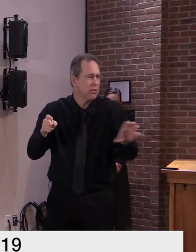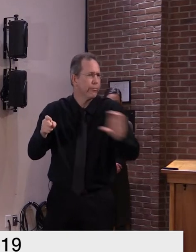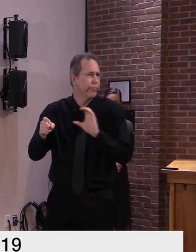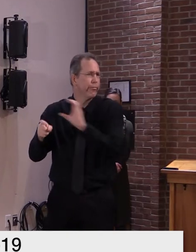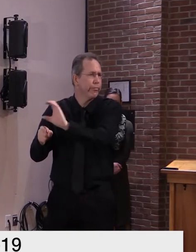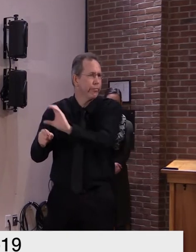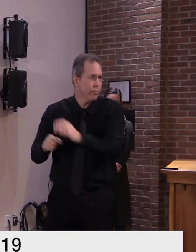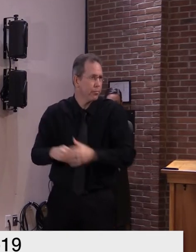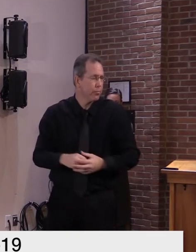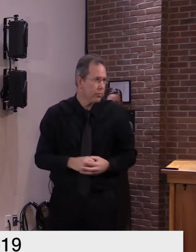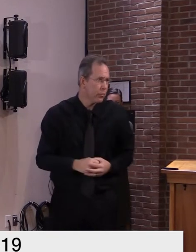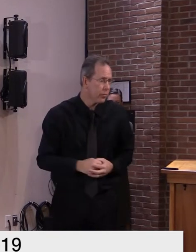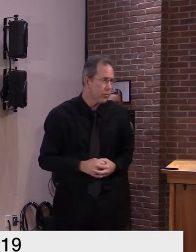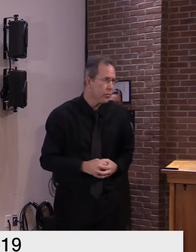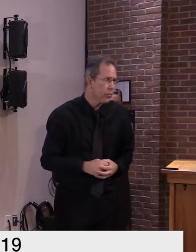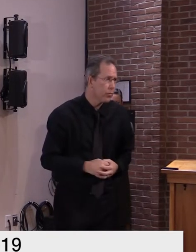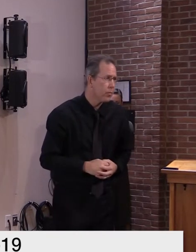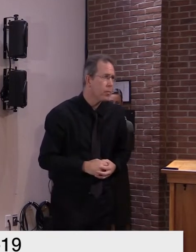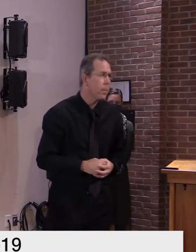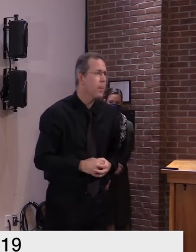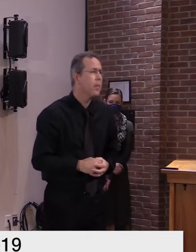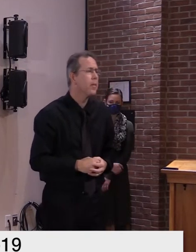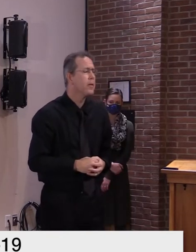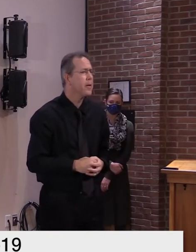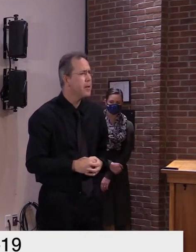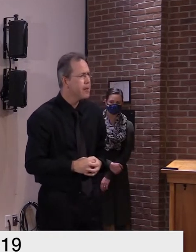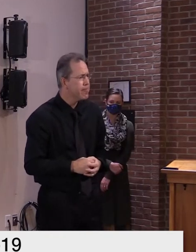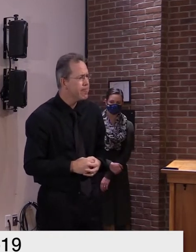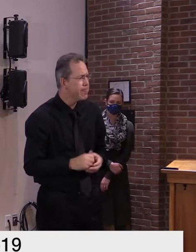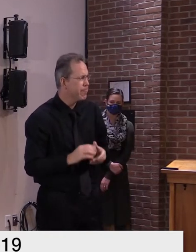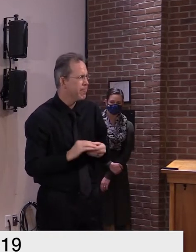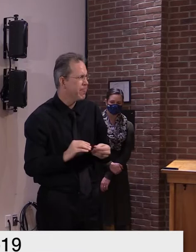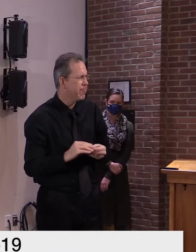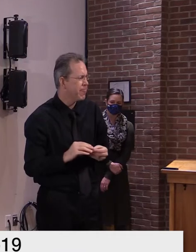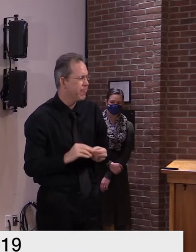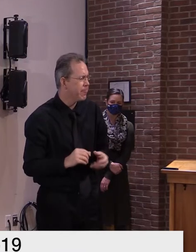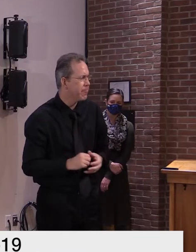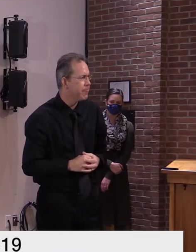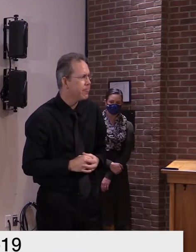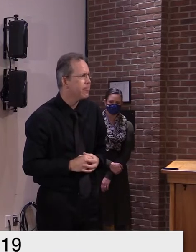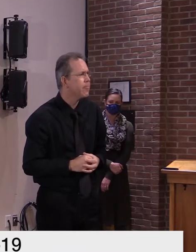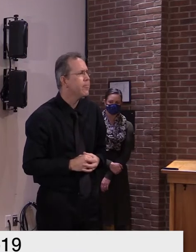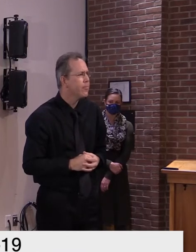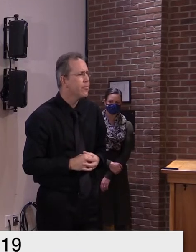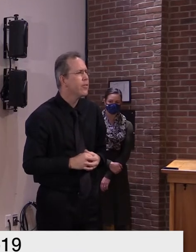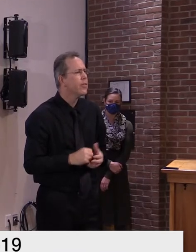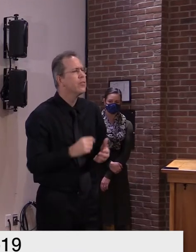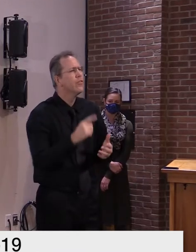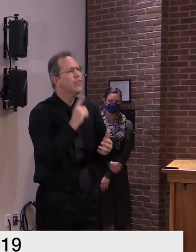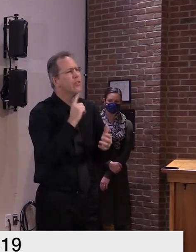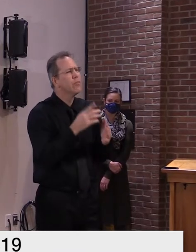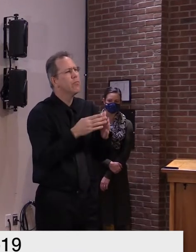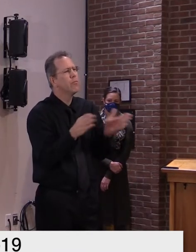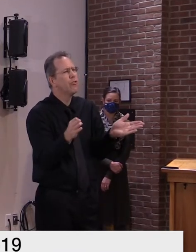still critical need so that's lovely of saying um we pretty much spend it all but as that that can be sent uh comes